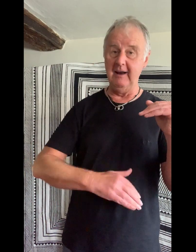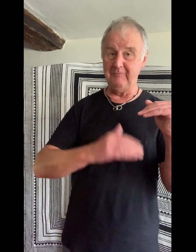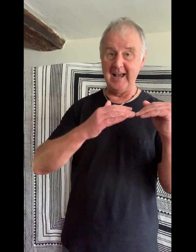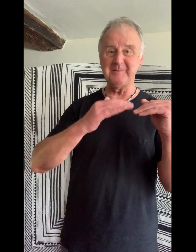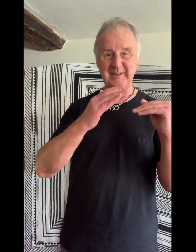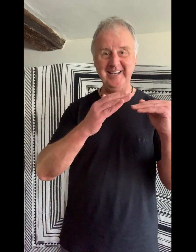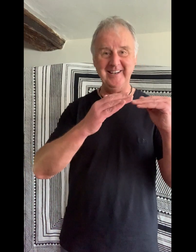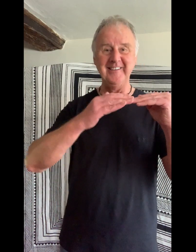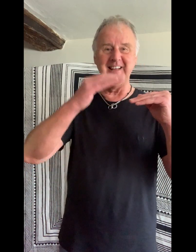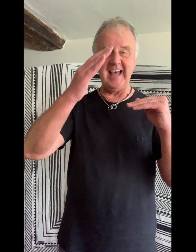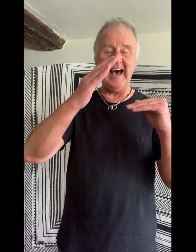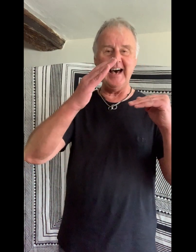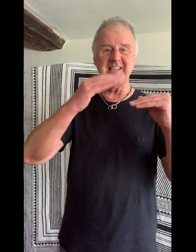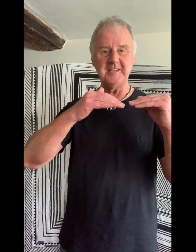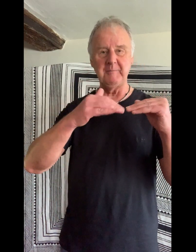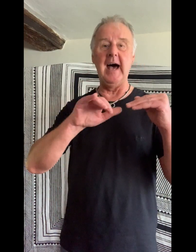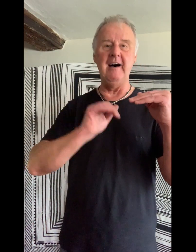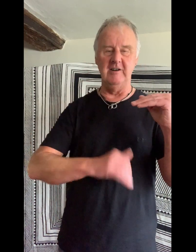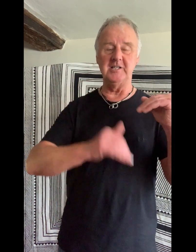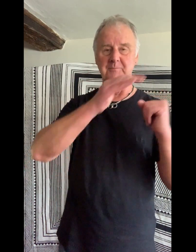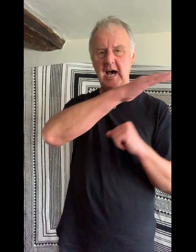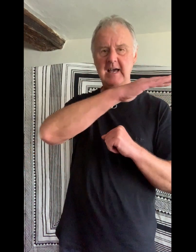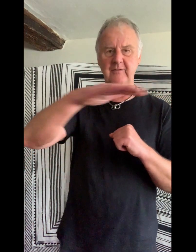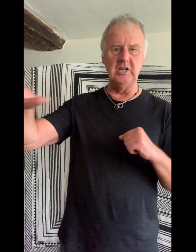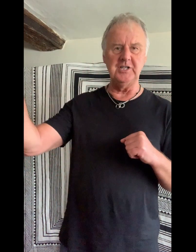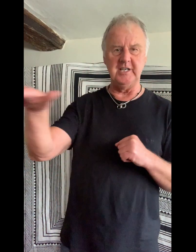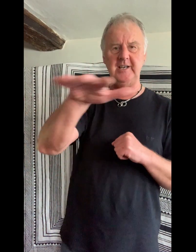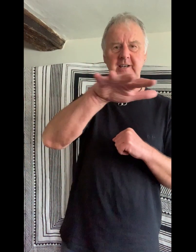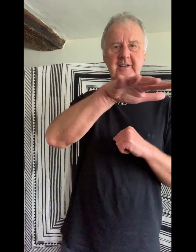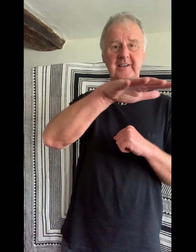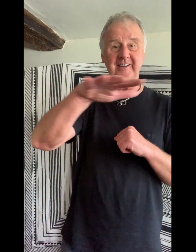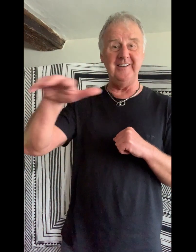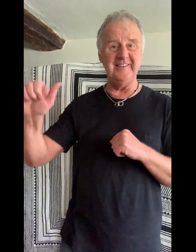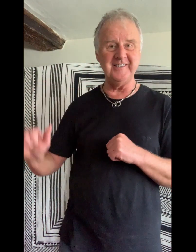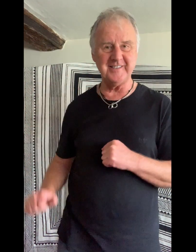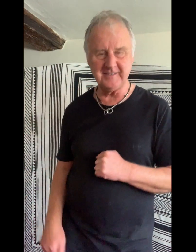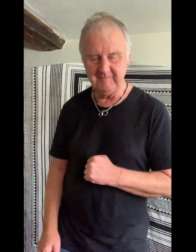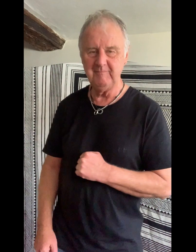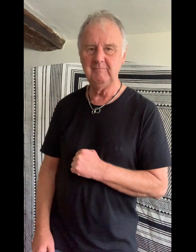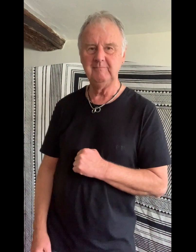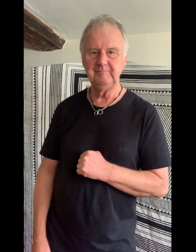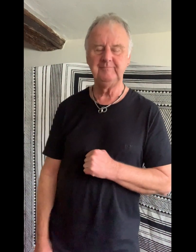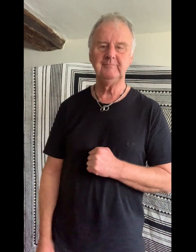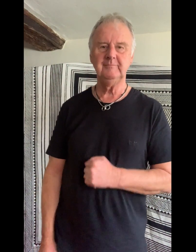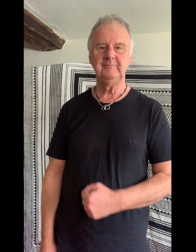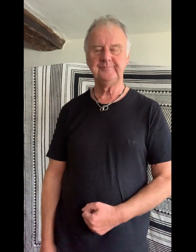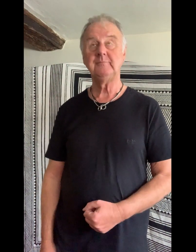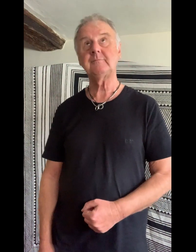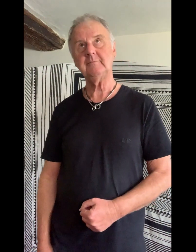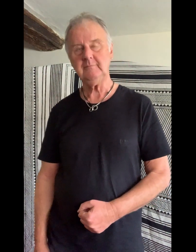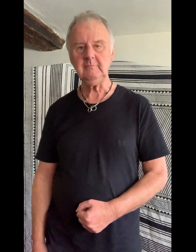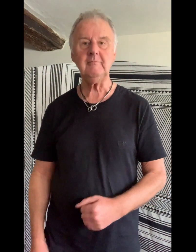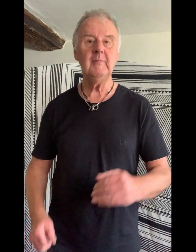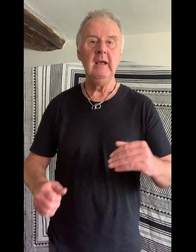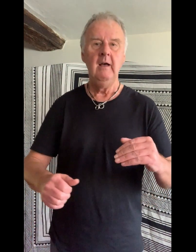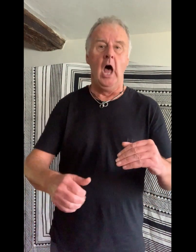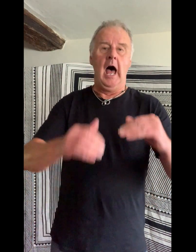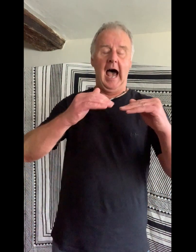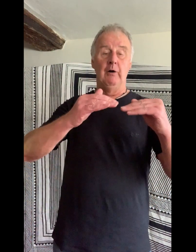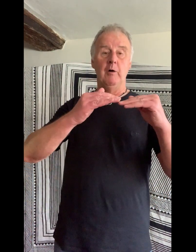Halifax pier. The last of Barrett's private tears. So here I lay in my twenty-third years. How